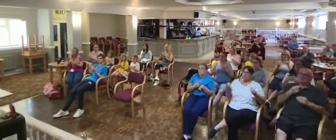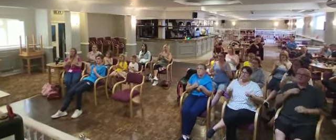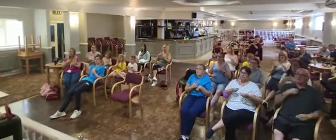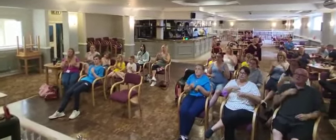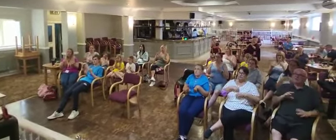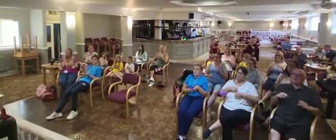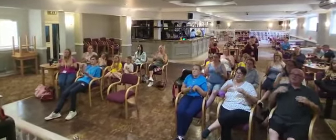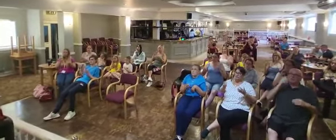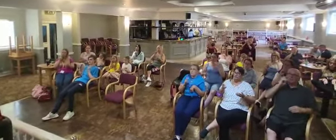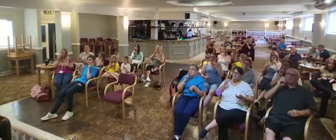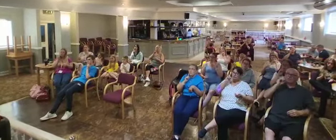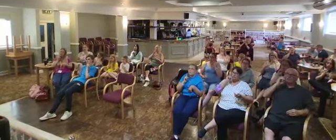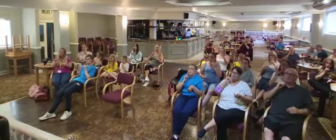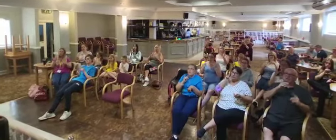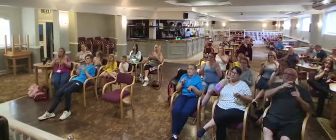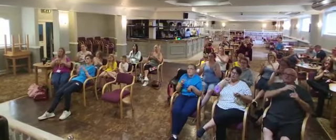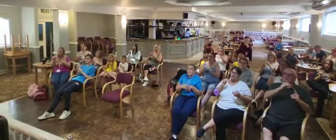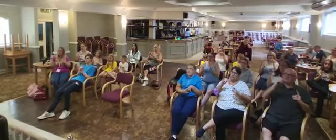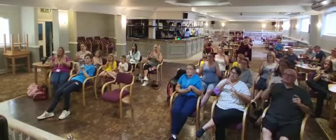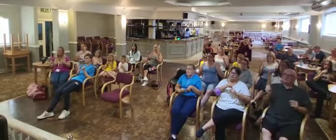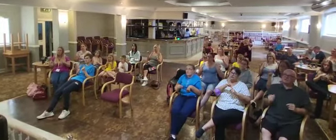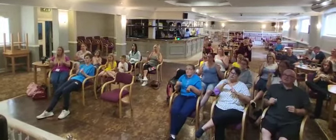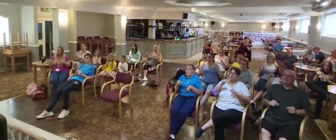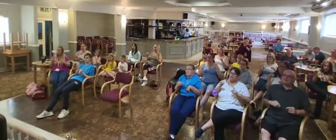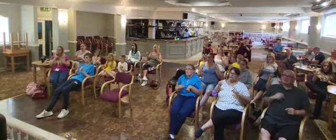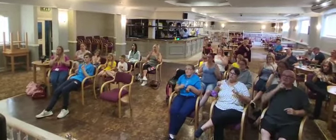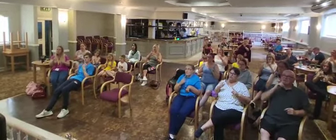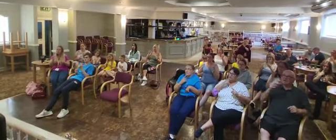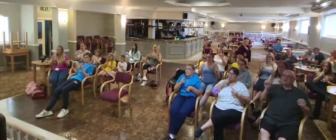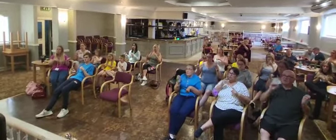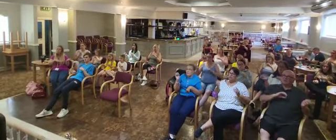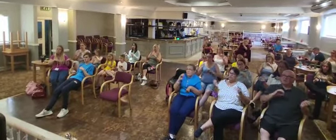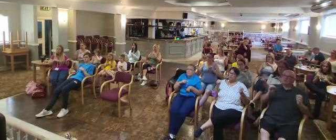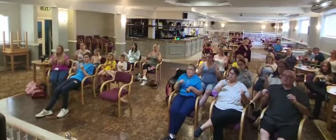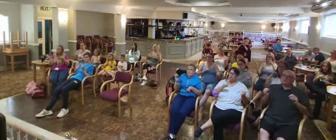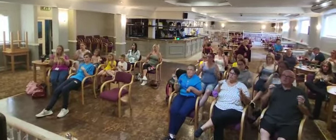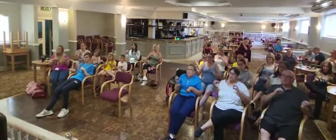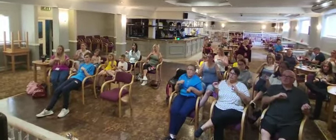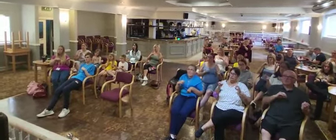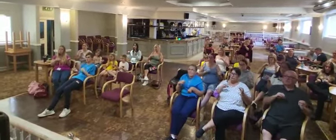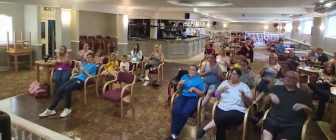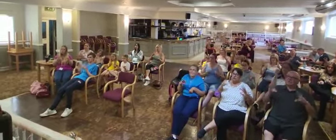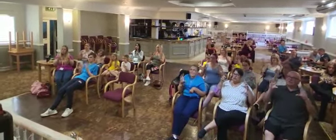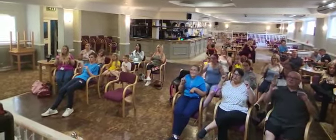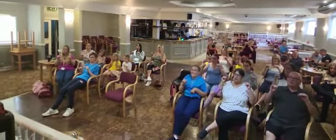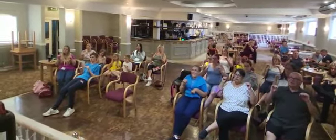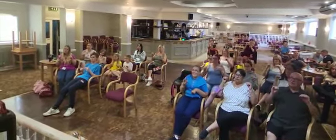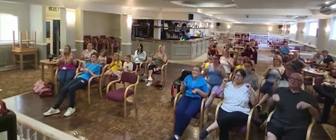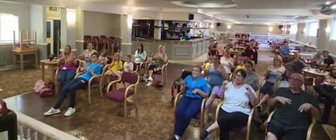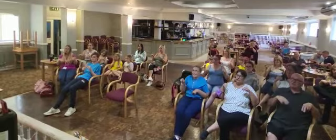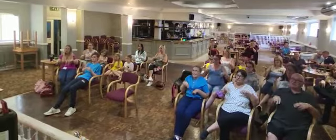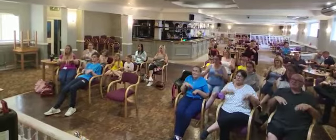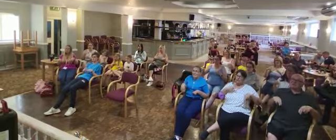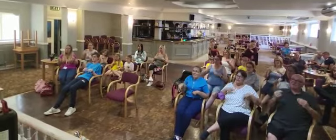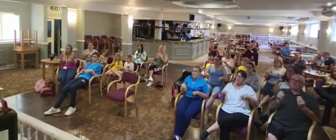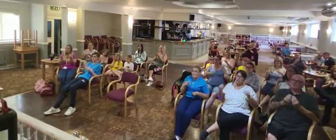me This woman's my destiny She said, ooh, ooh, shut up and dance with